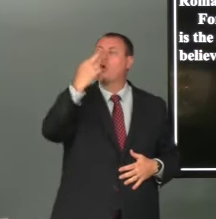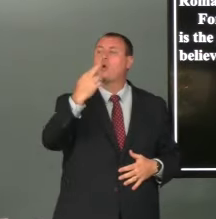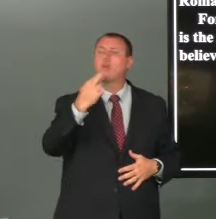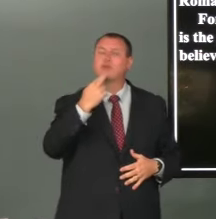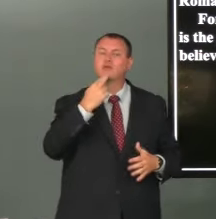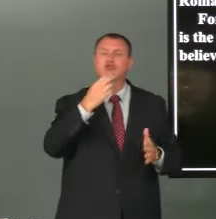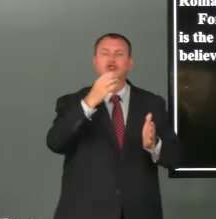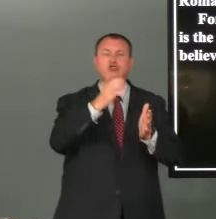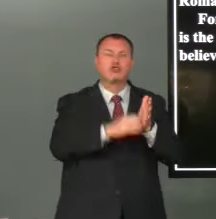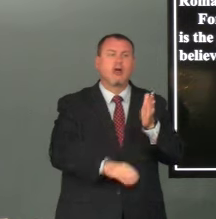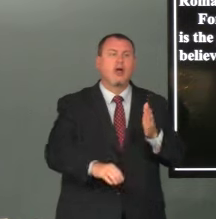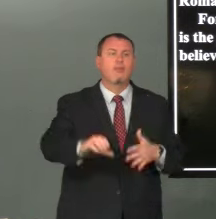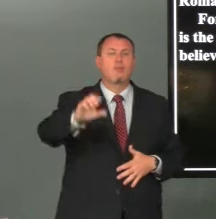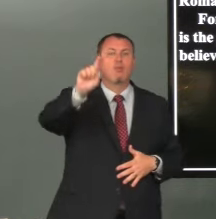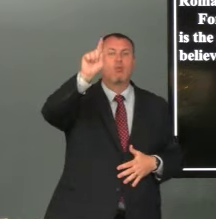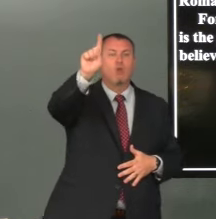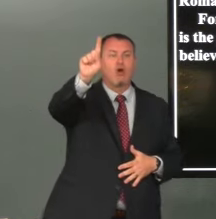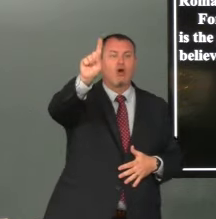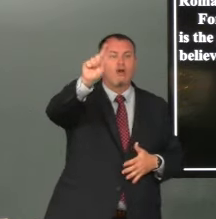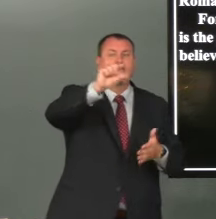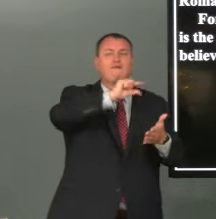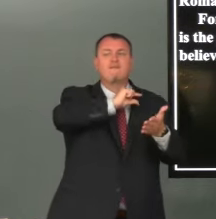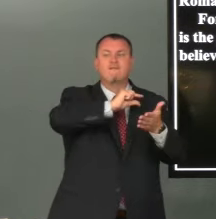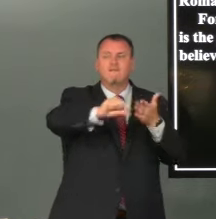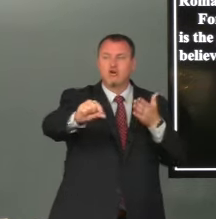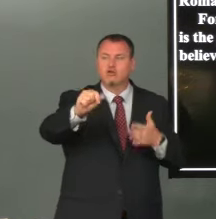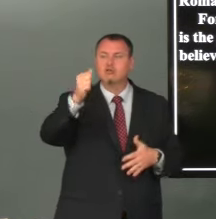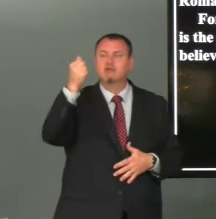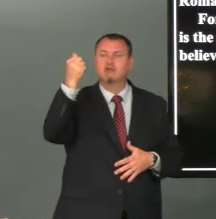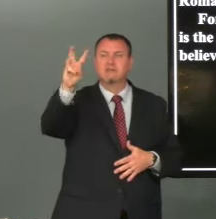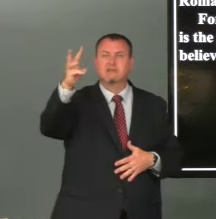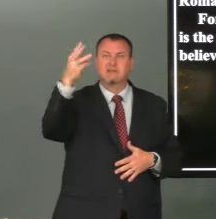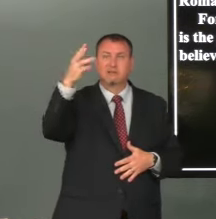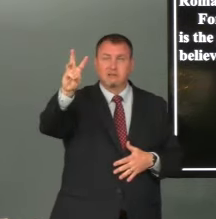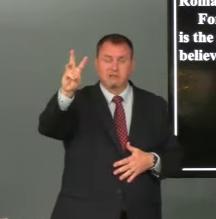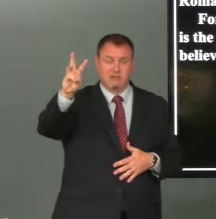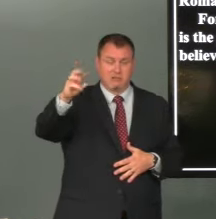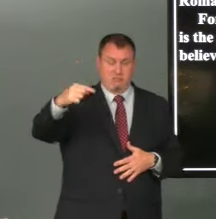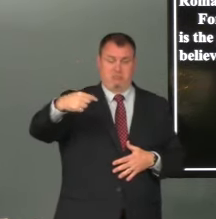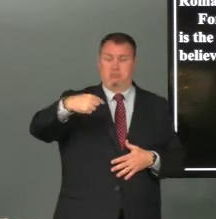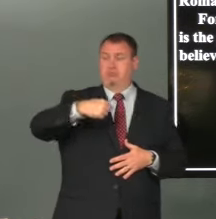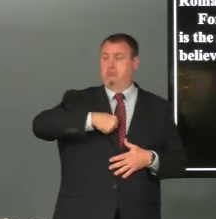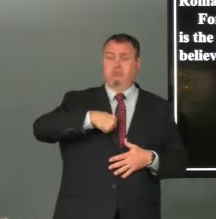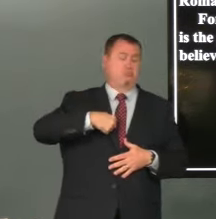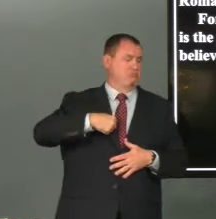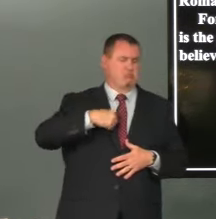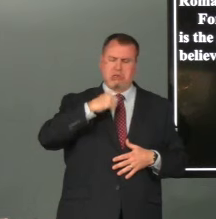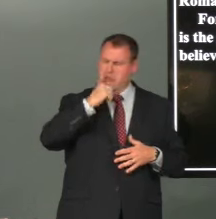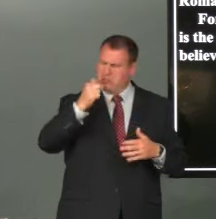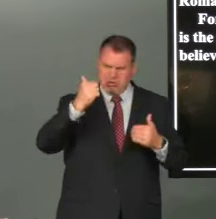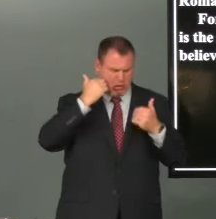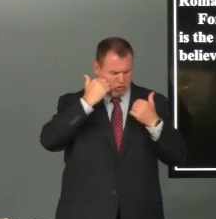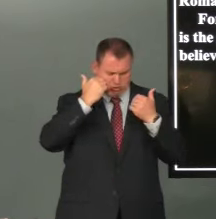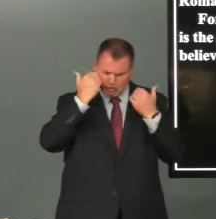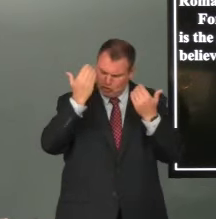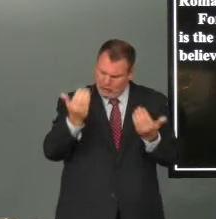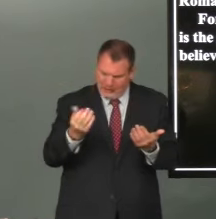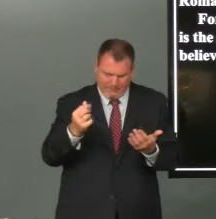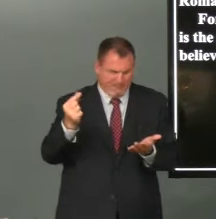romans chapter one verse sixteen for i am not